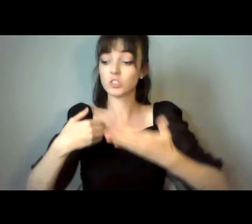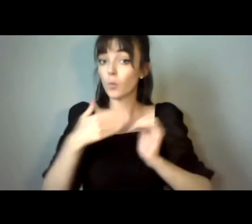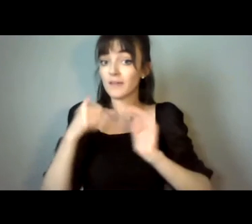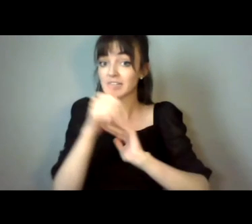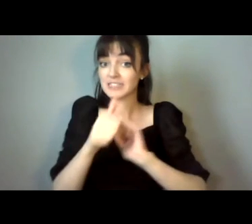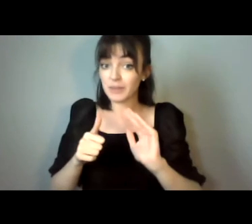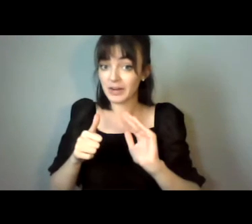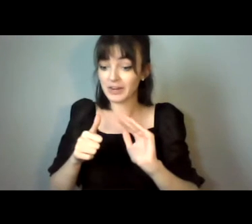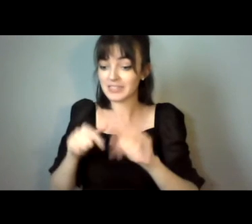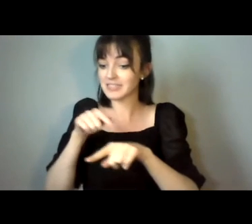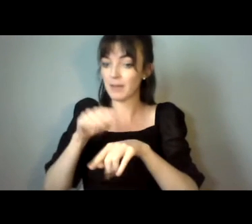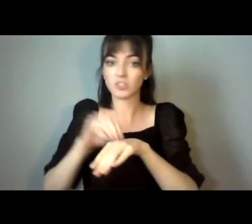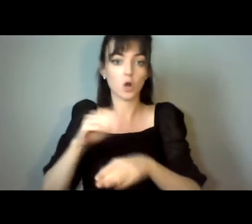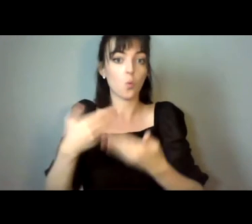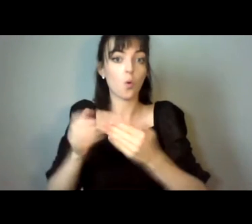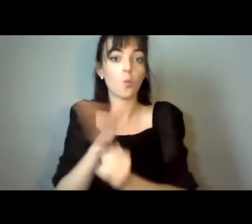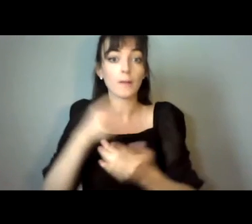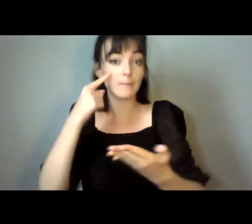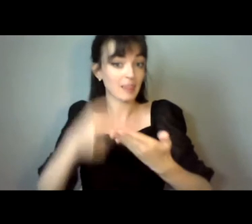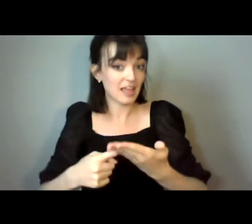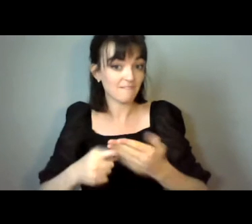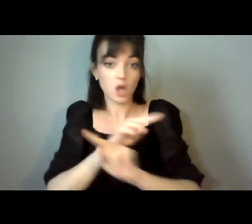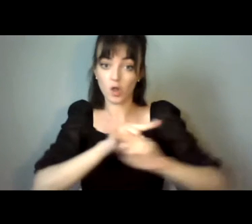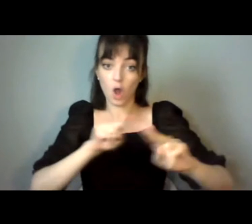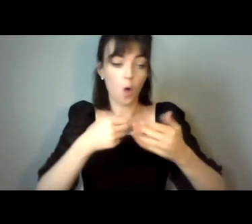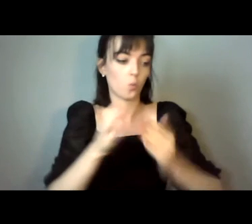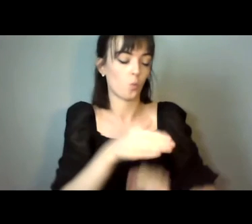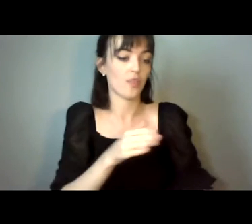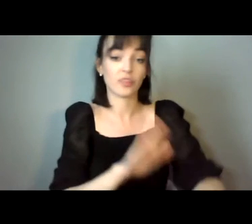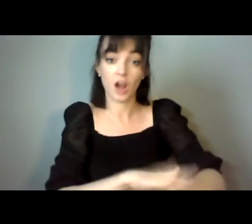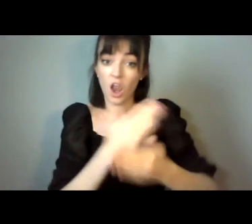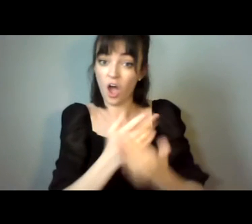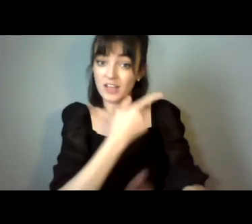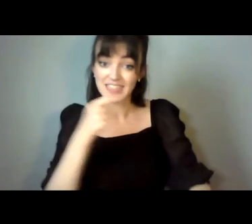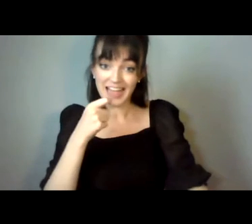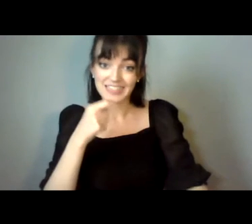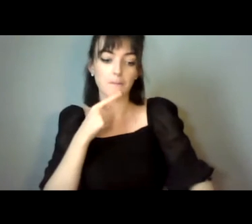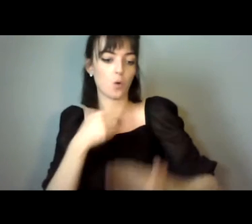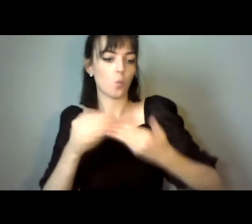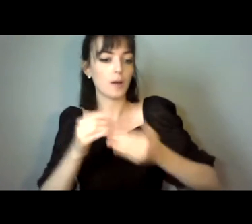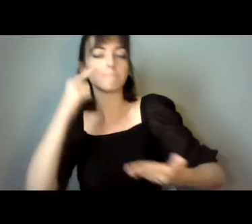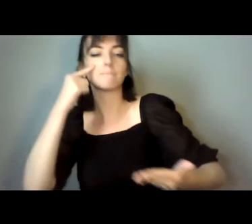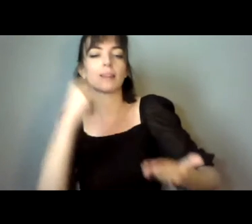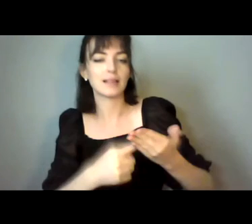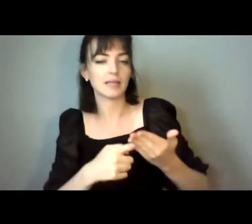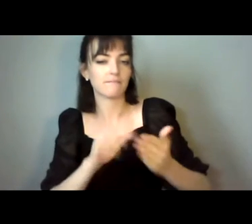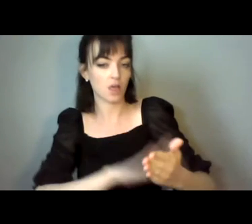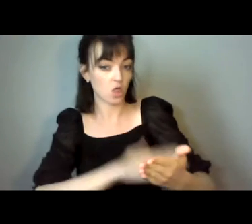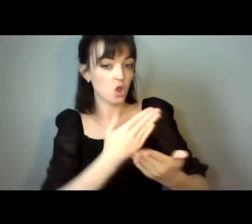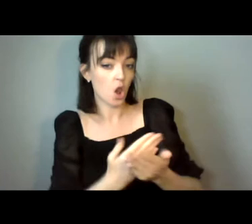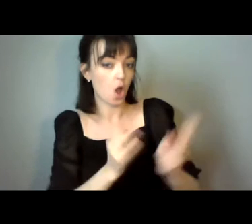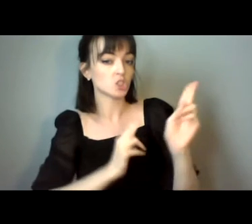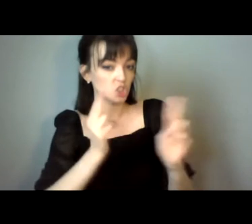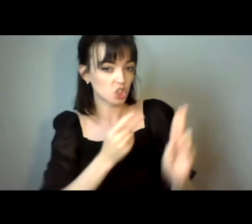believed, not what the law says, but what people believe the law does or should say. And culture